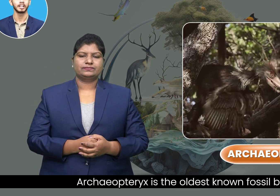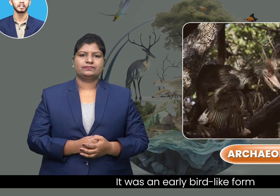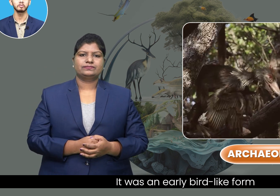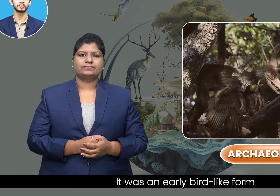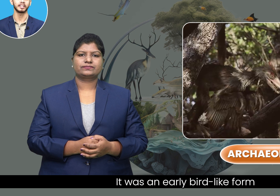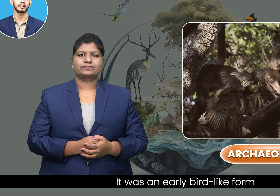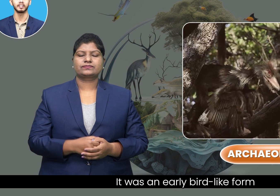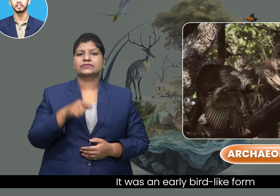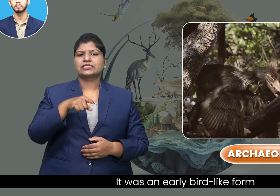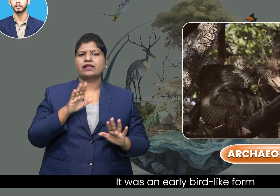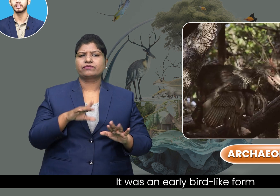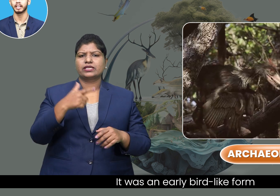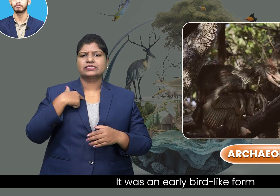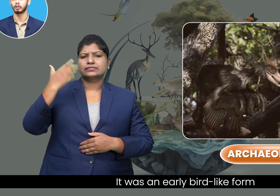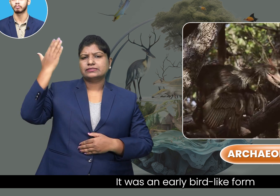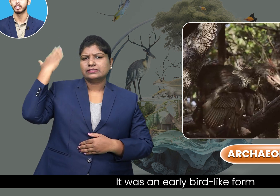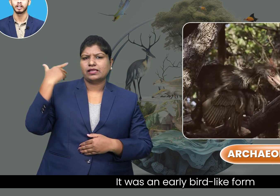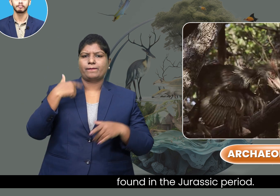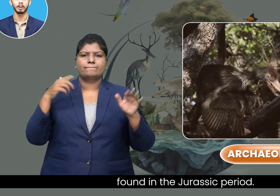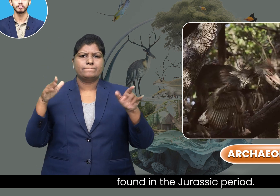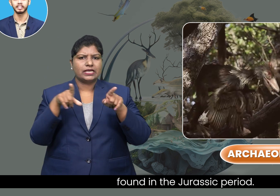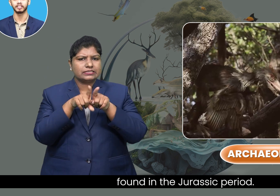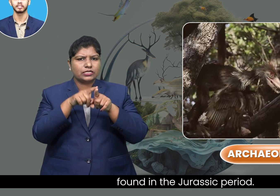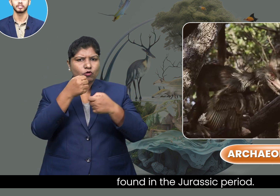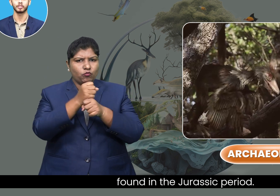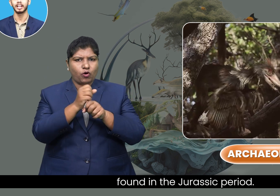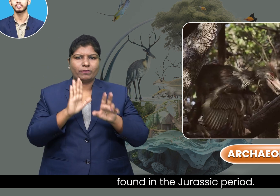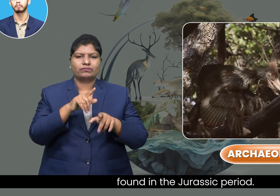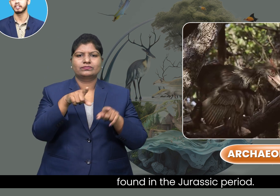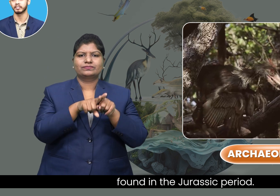It was an early bird-like form found in the Jurassic period.